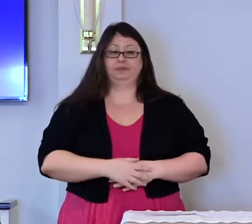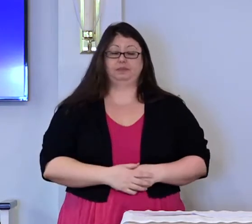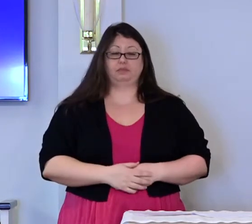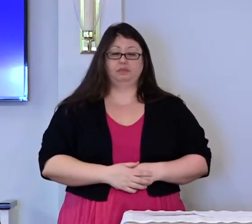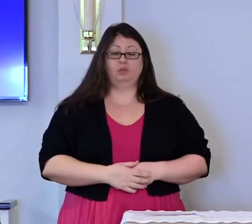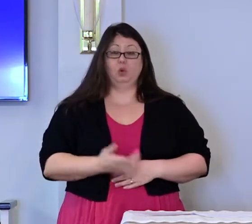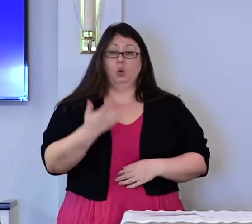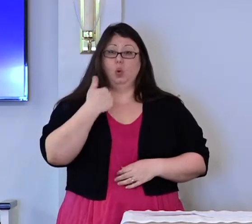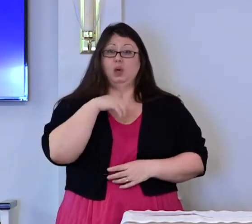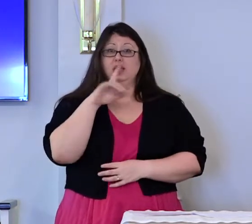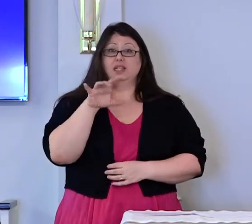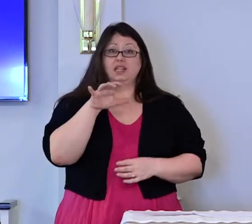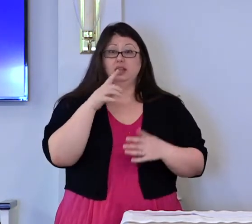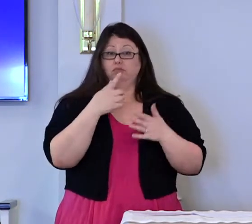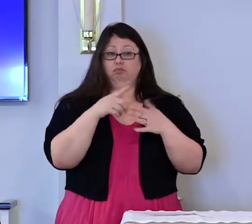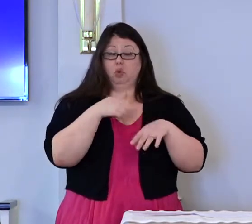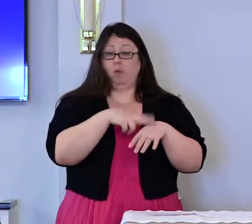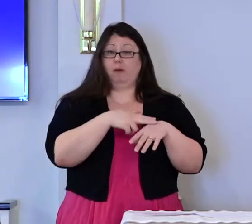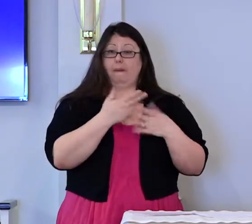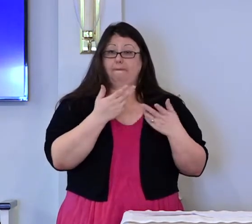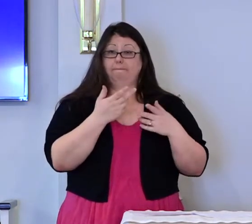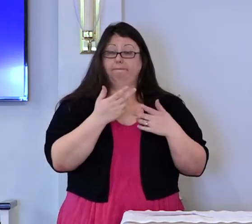We did what we usually do.